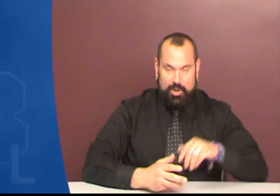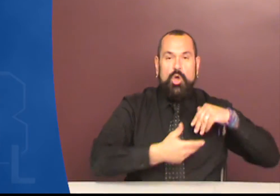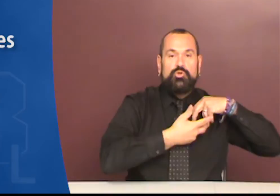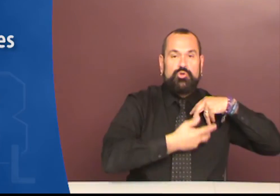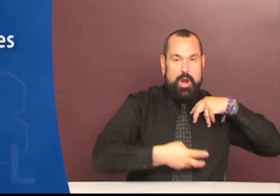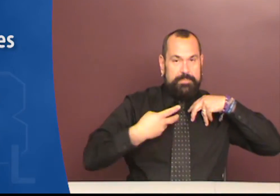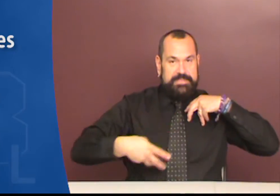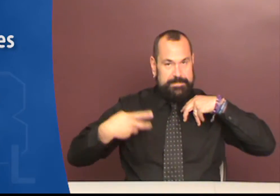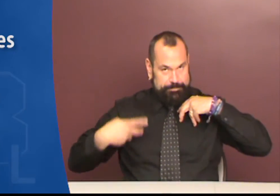Stripes.